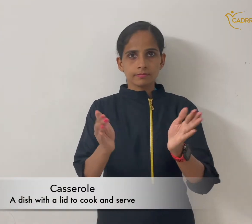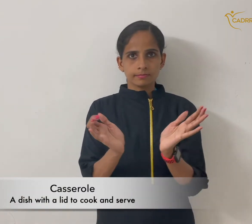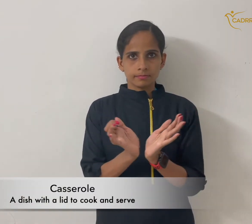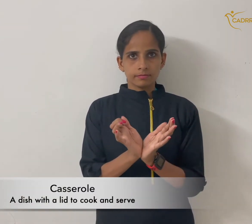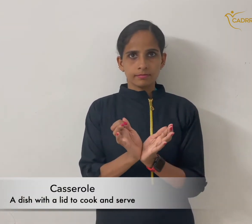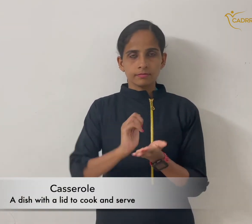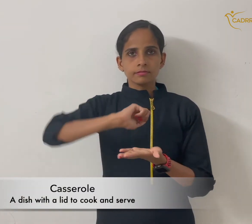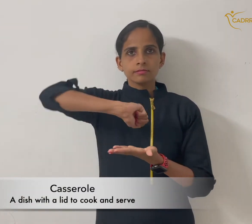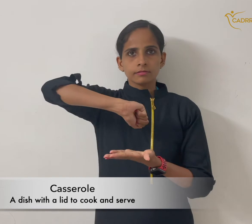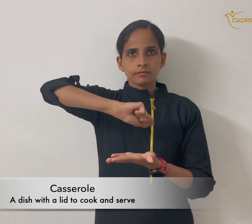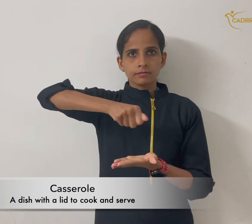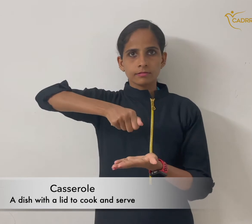casserole